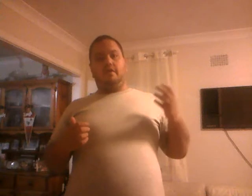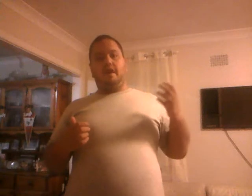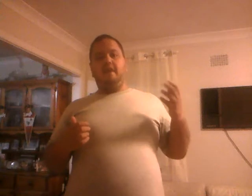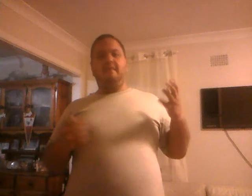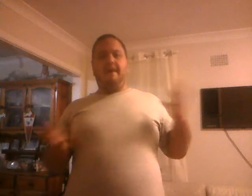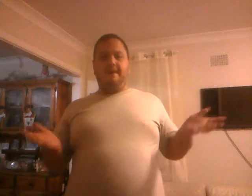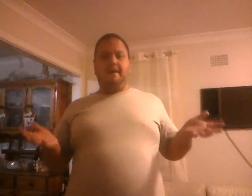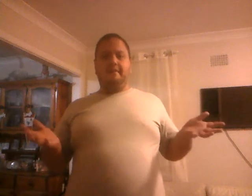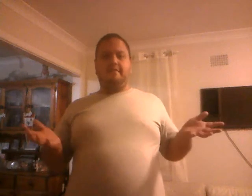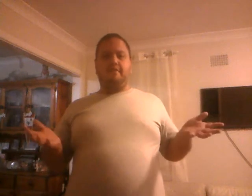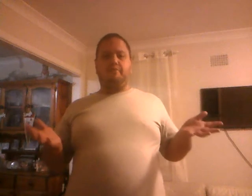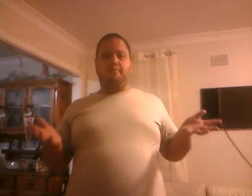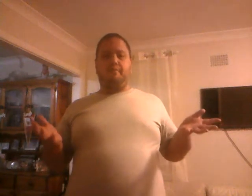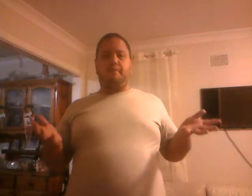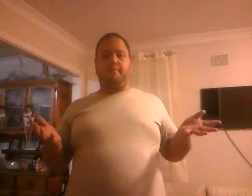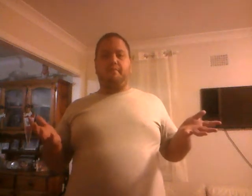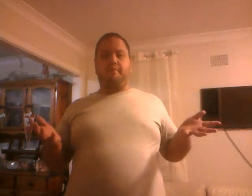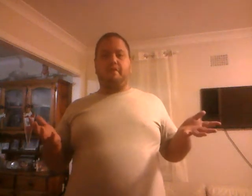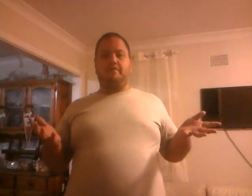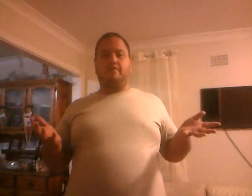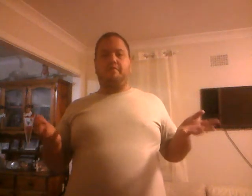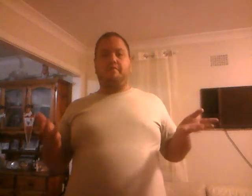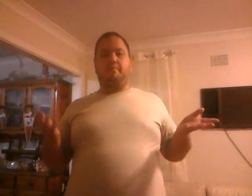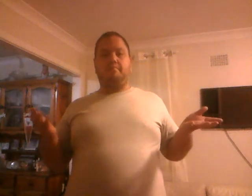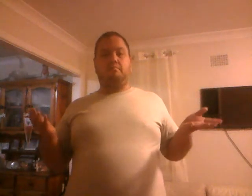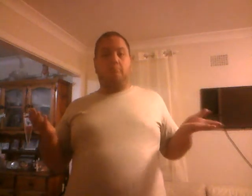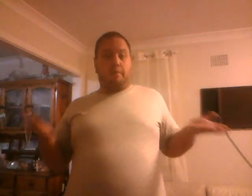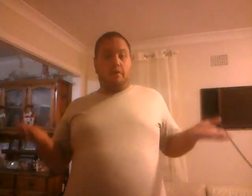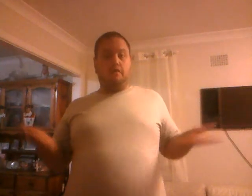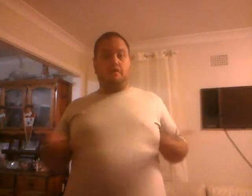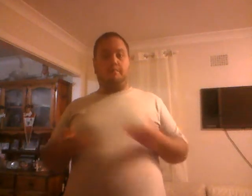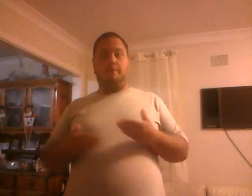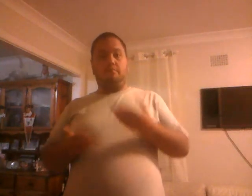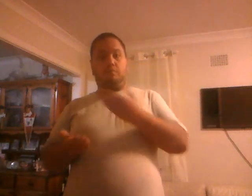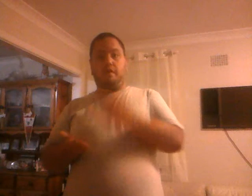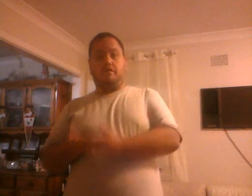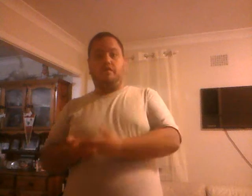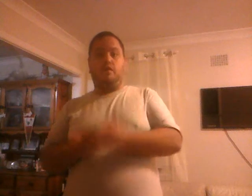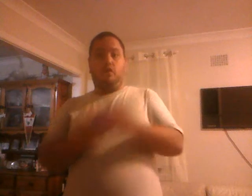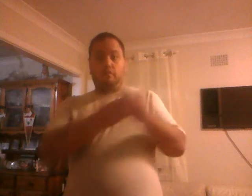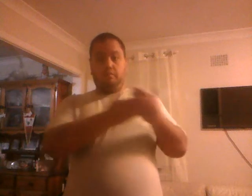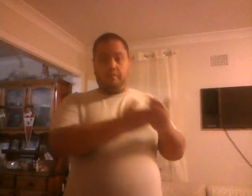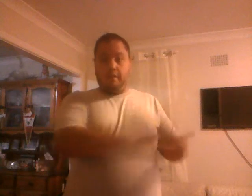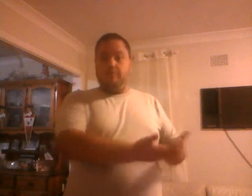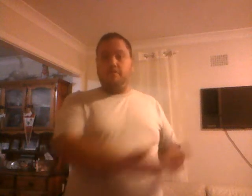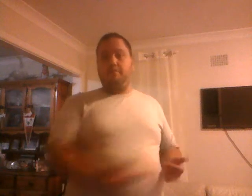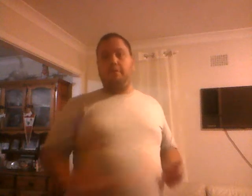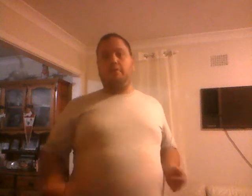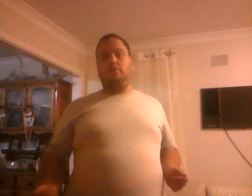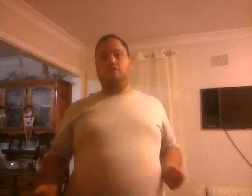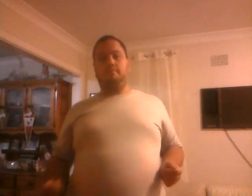And, and other such, per, pieces of, pop culture. Be it western, or, eastern pop culture.